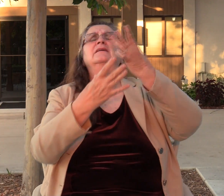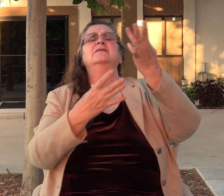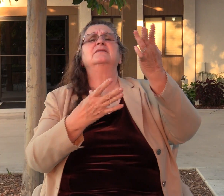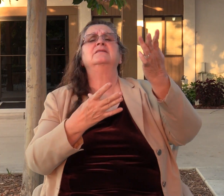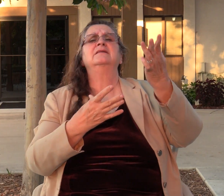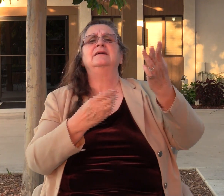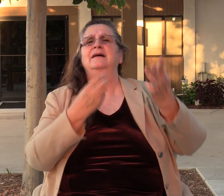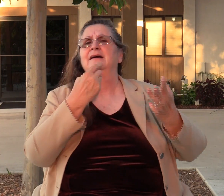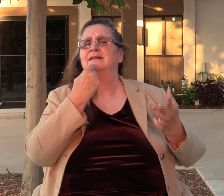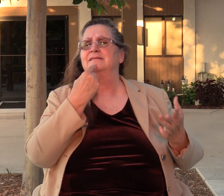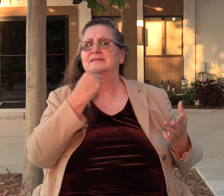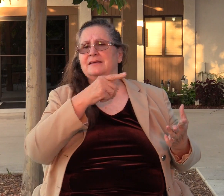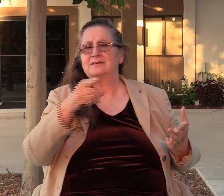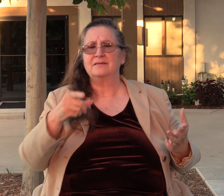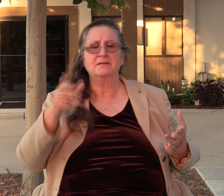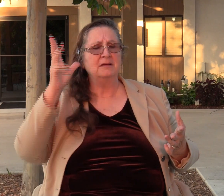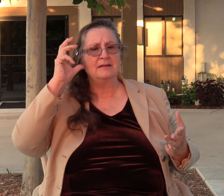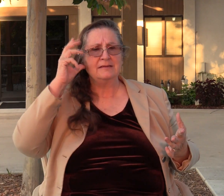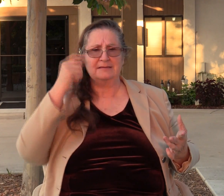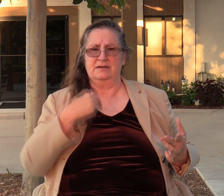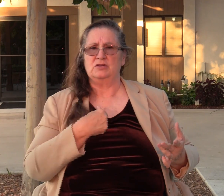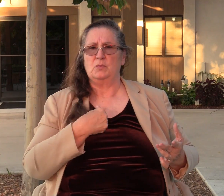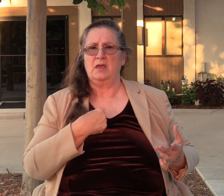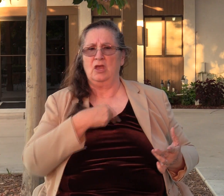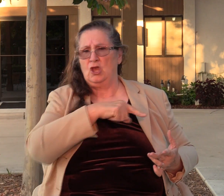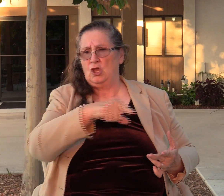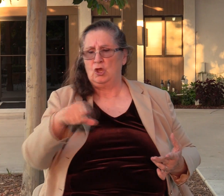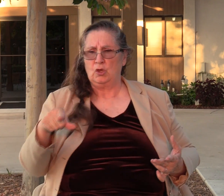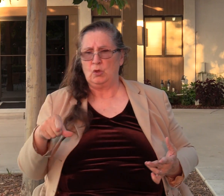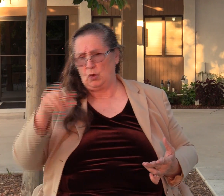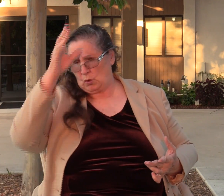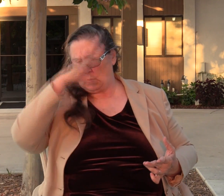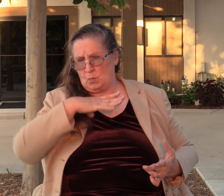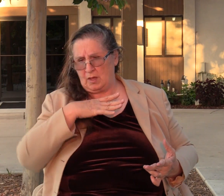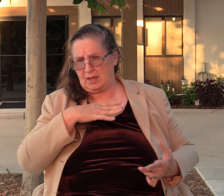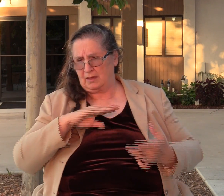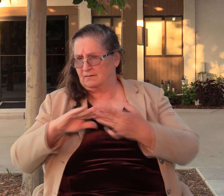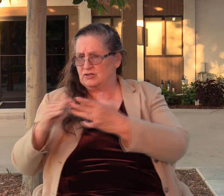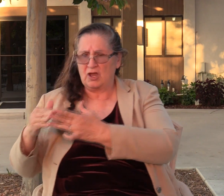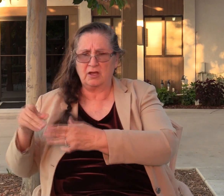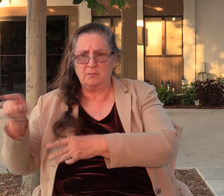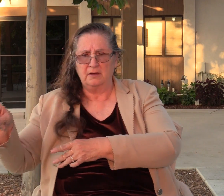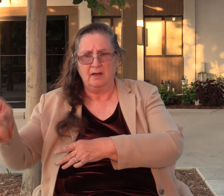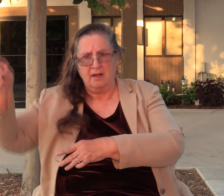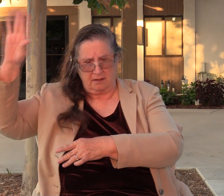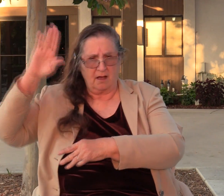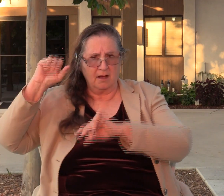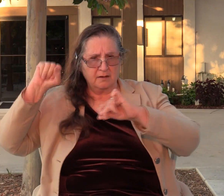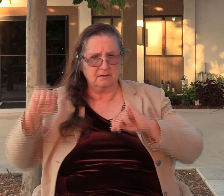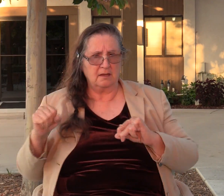he said to them, Listen to me, you men of Shechem, that God may listen to you.